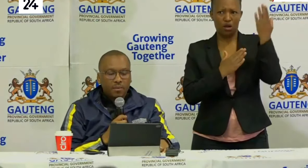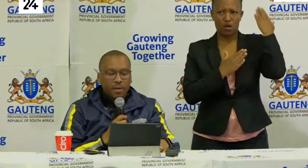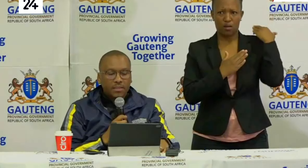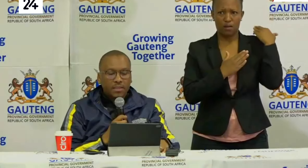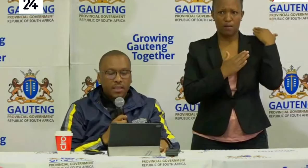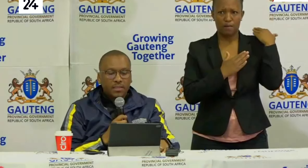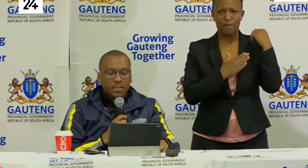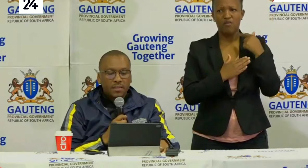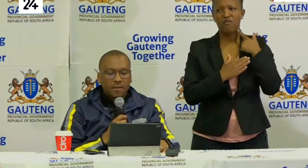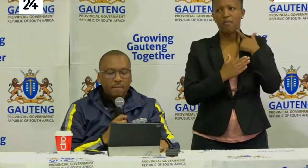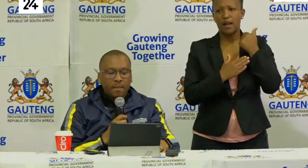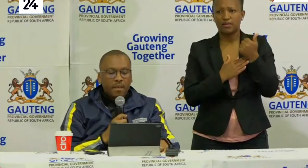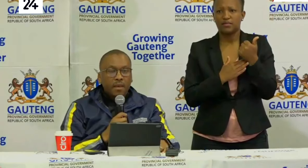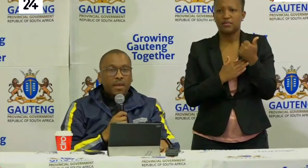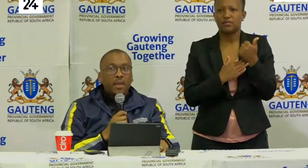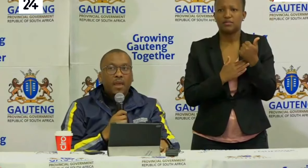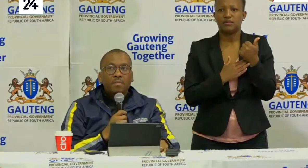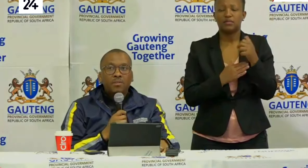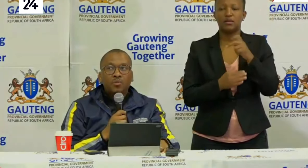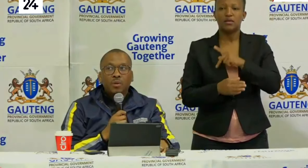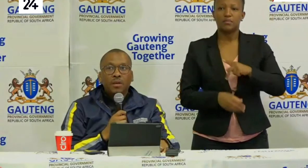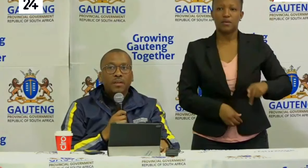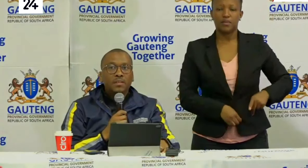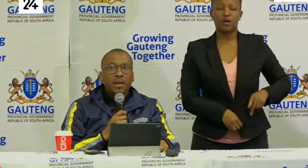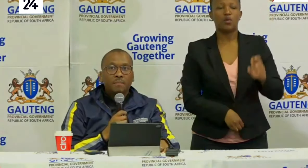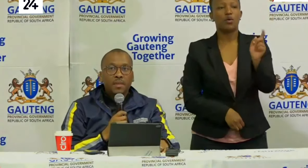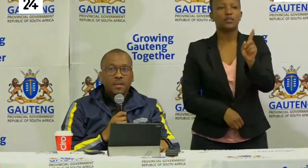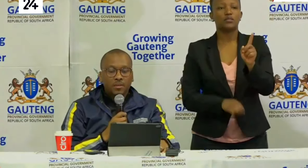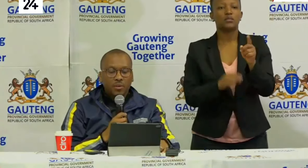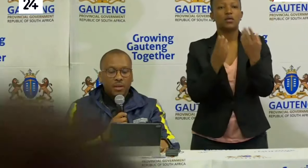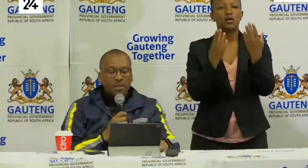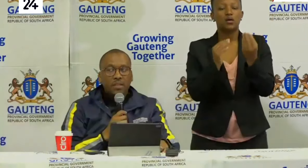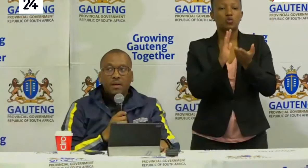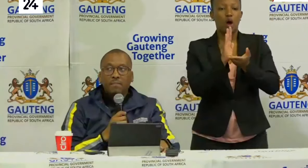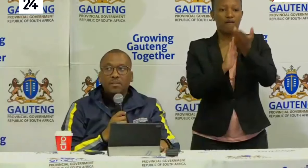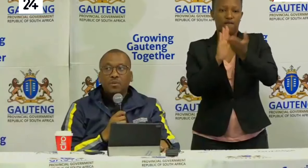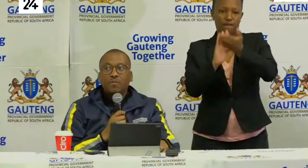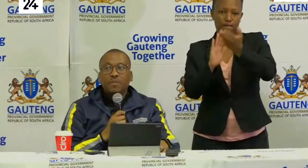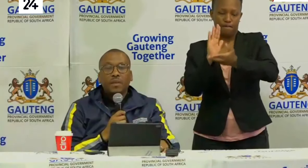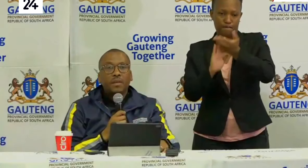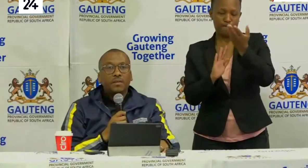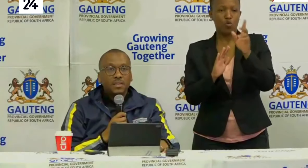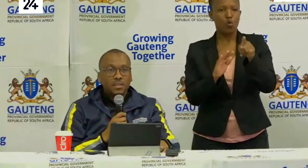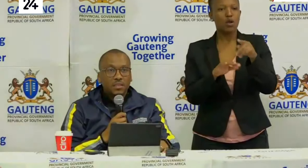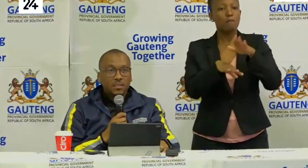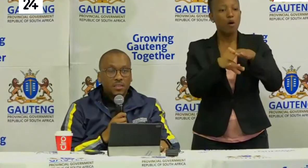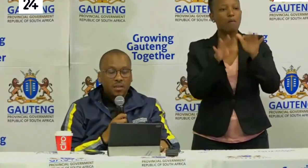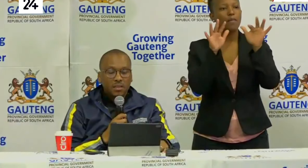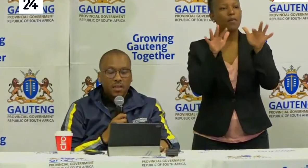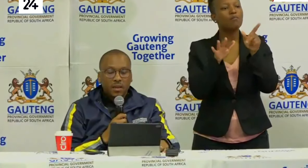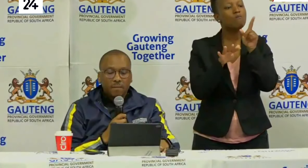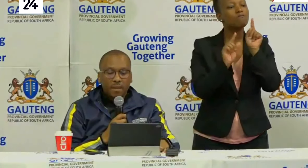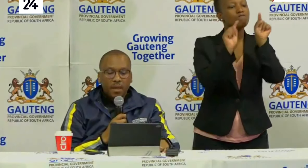as the Premier has indicated. The aim is to increase the uptake, to increase the numbers of the citizens